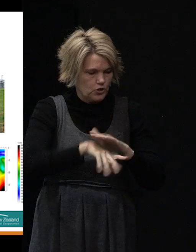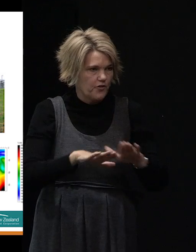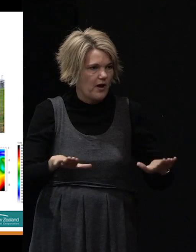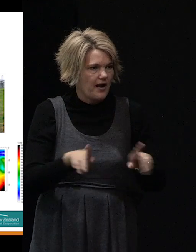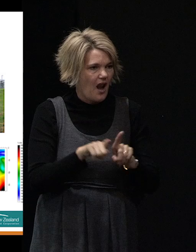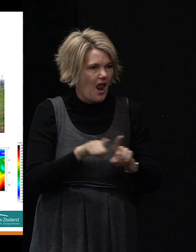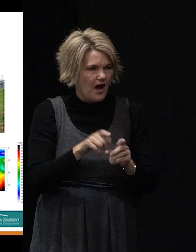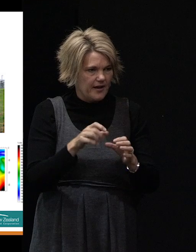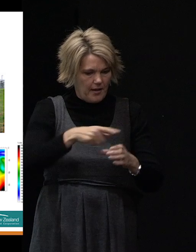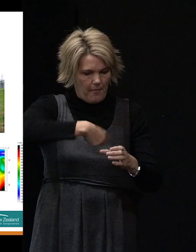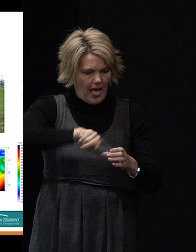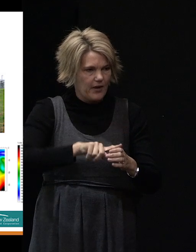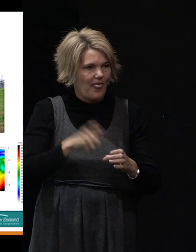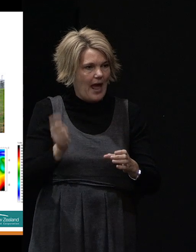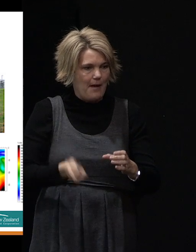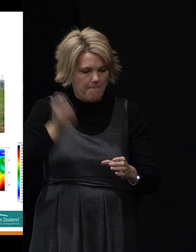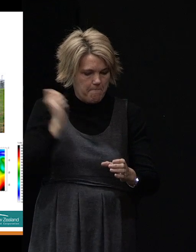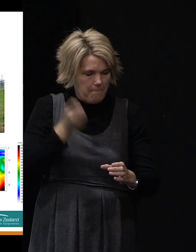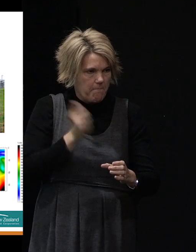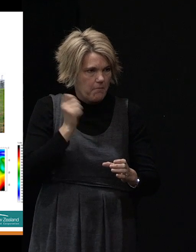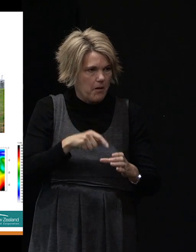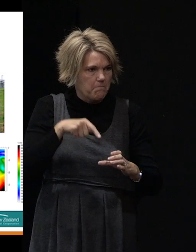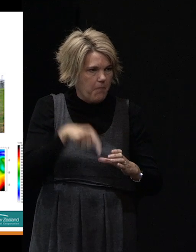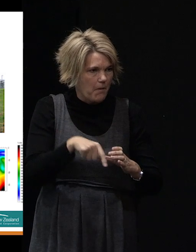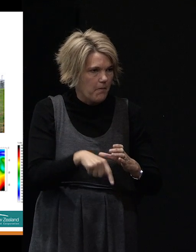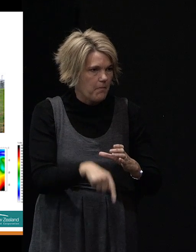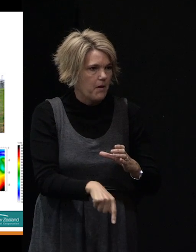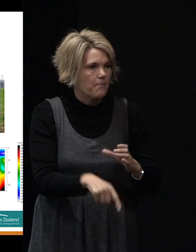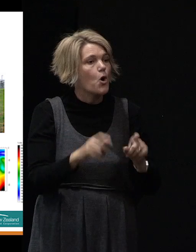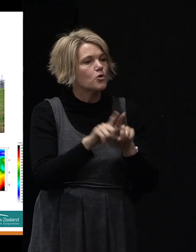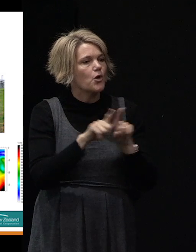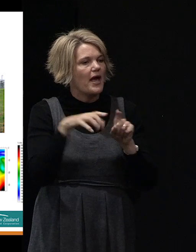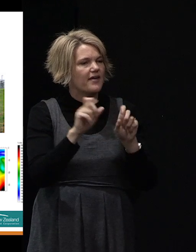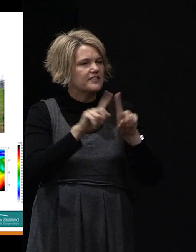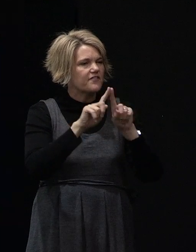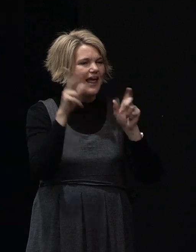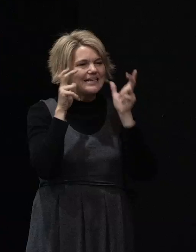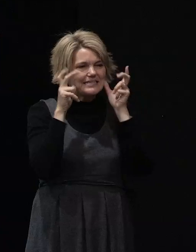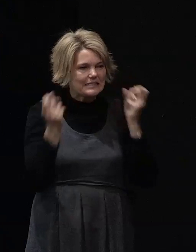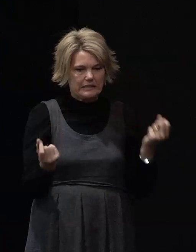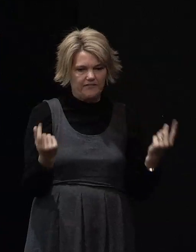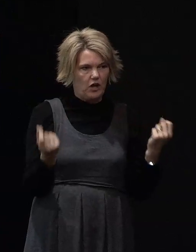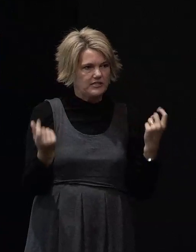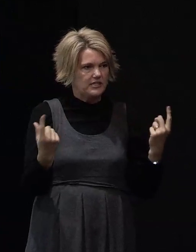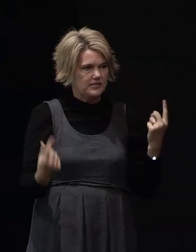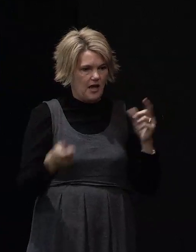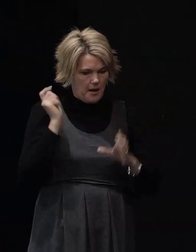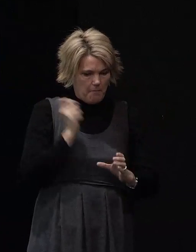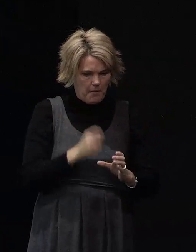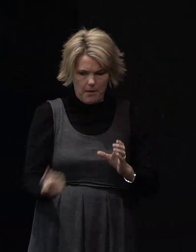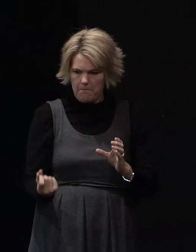hammer striking a plate sitting on the ground and then we have a whole series of listening devices and they listen to the signal that comes back